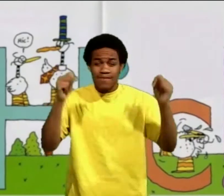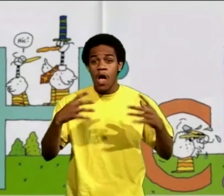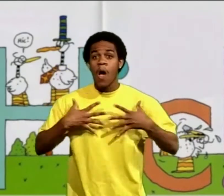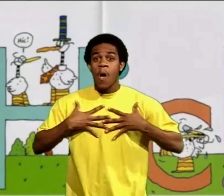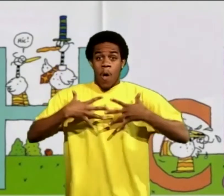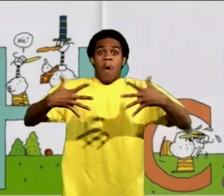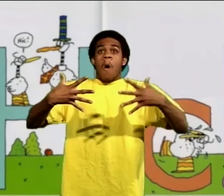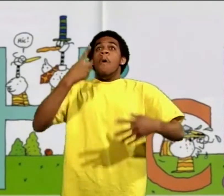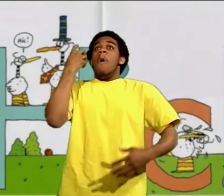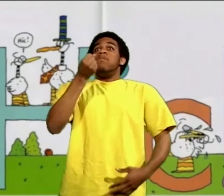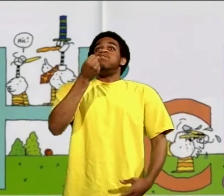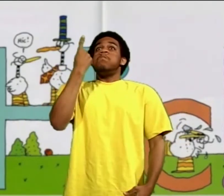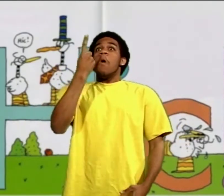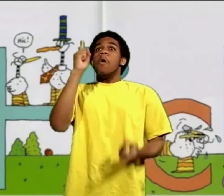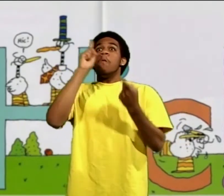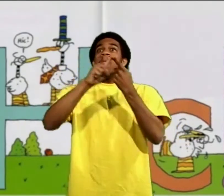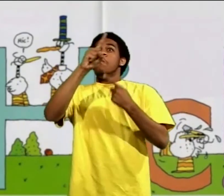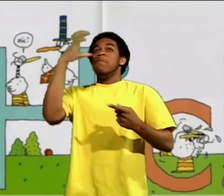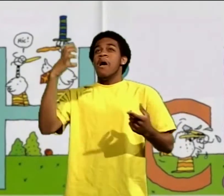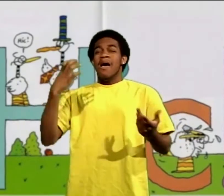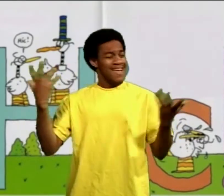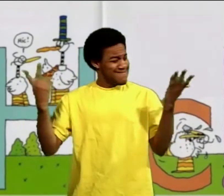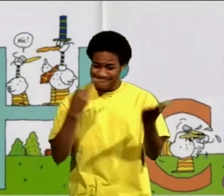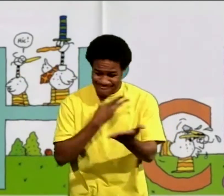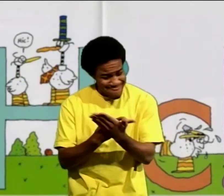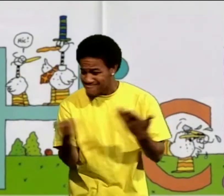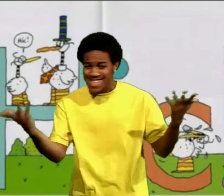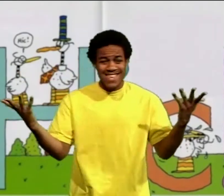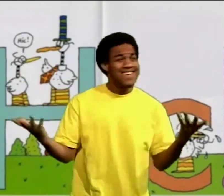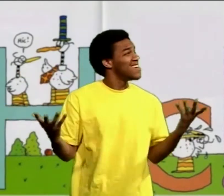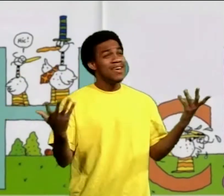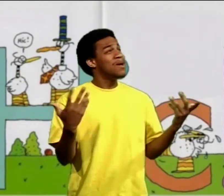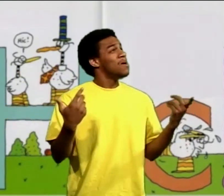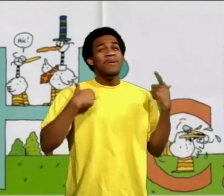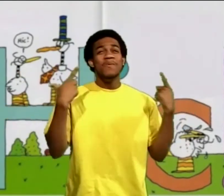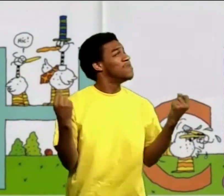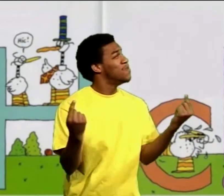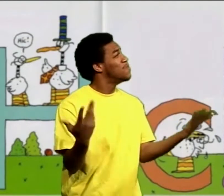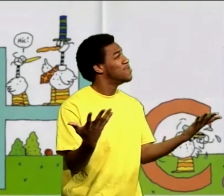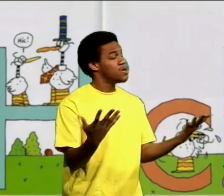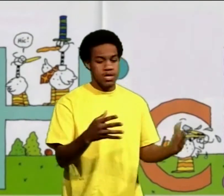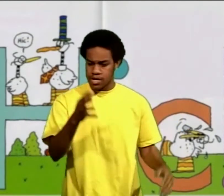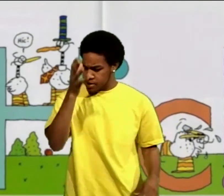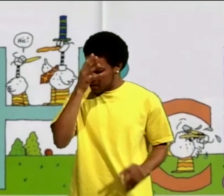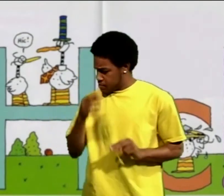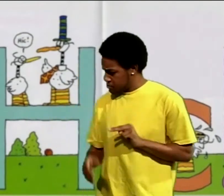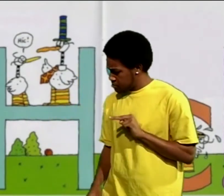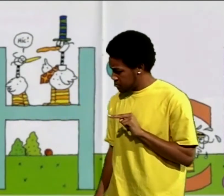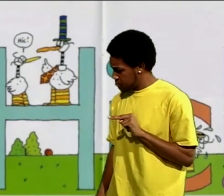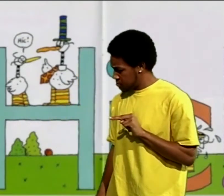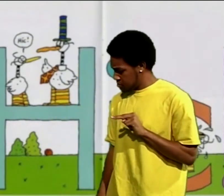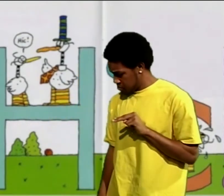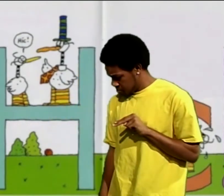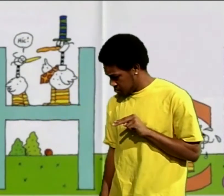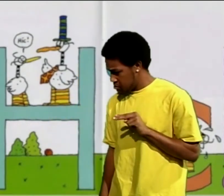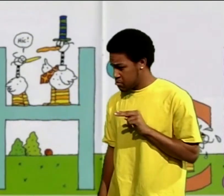a deep breath and I counted to 100 but it didn't work what am I gonna do father said I don't know